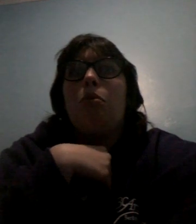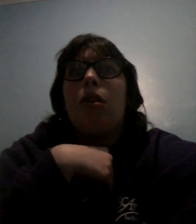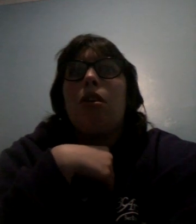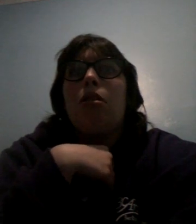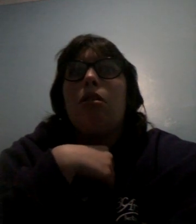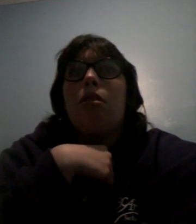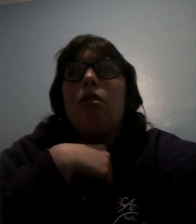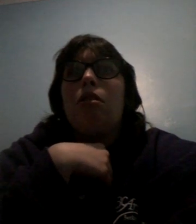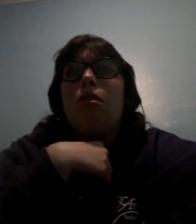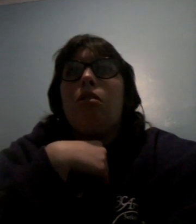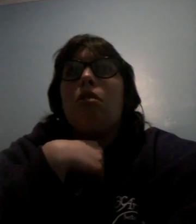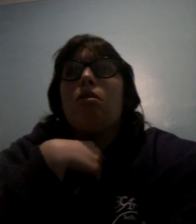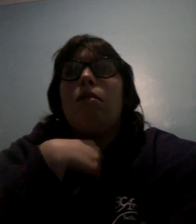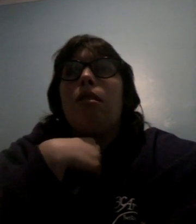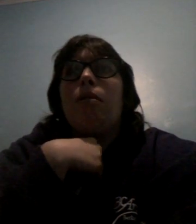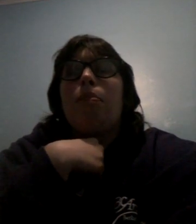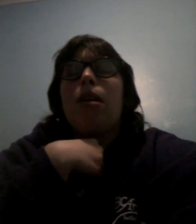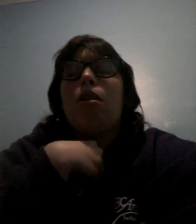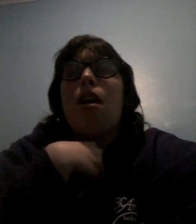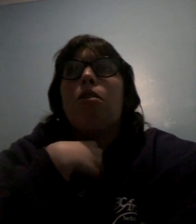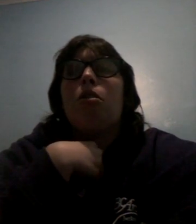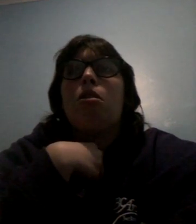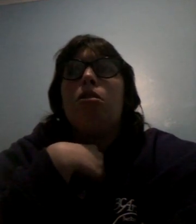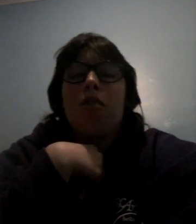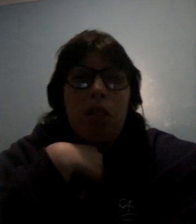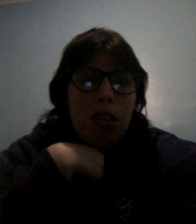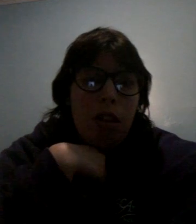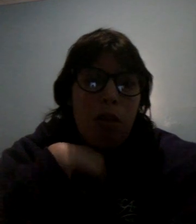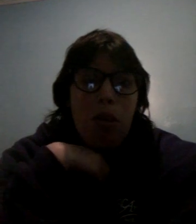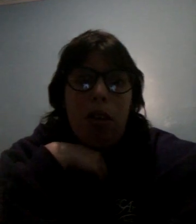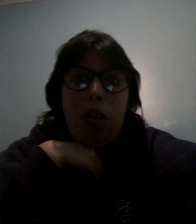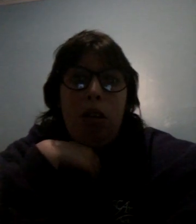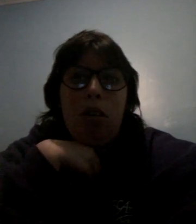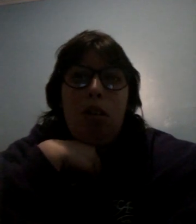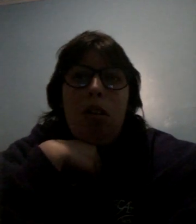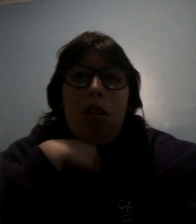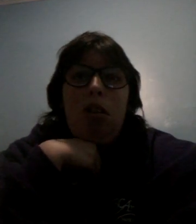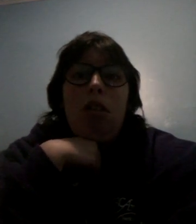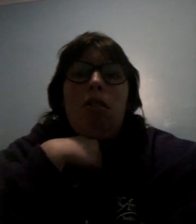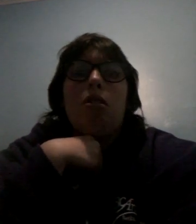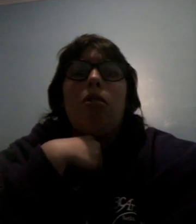week starting tomorrow will be a crazy week again so